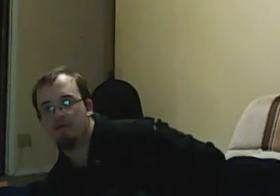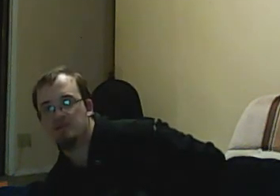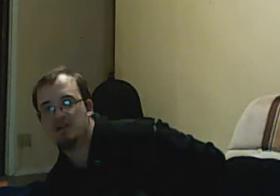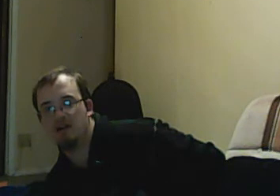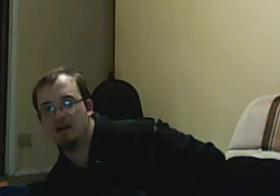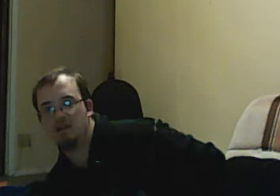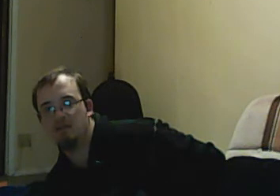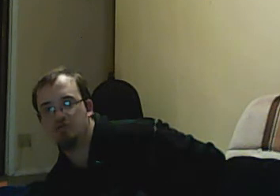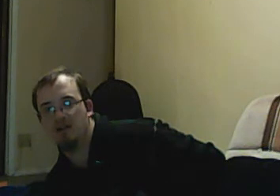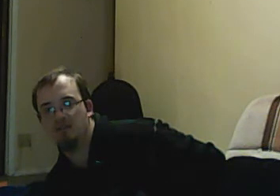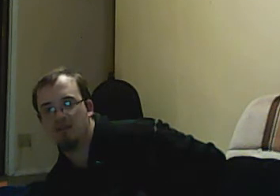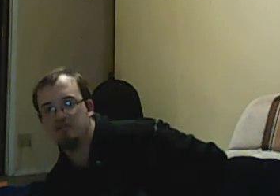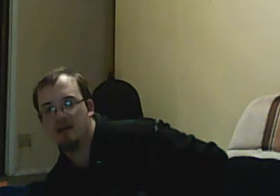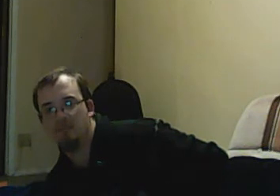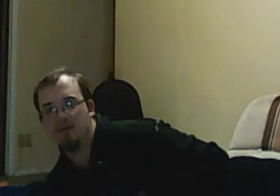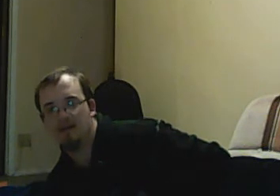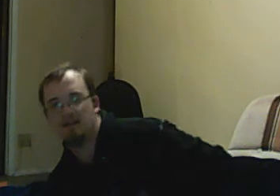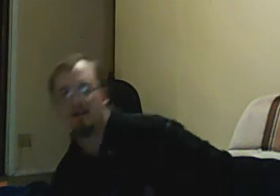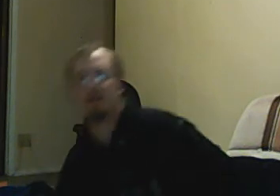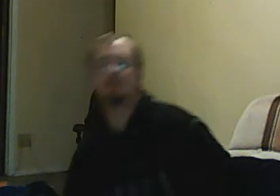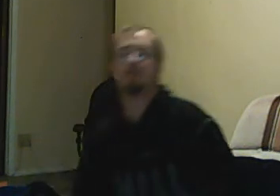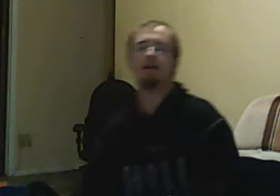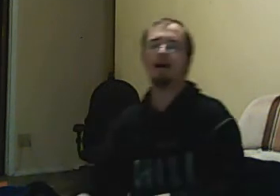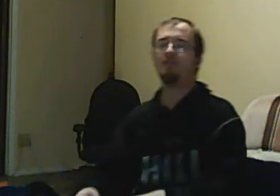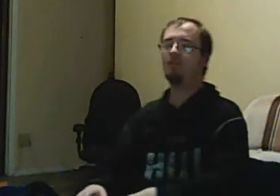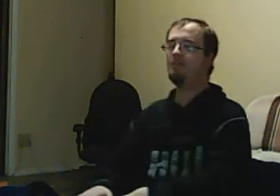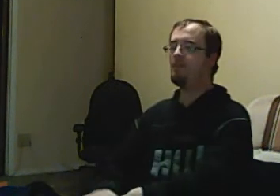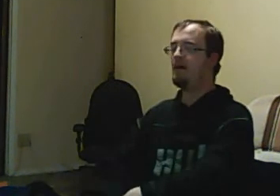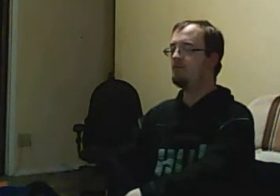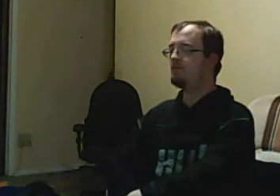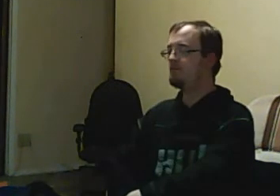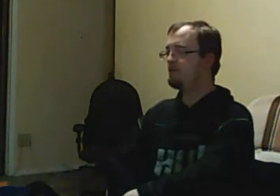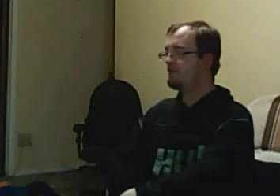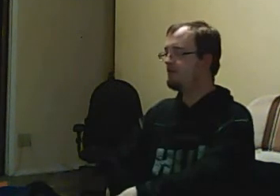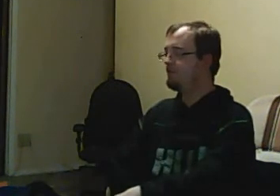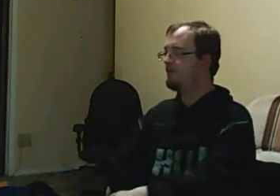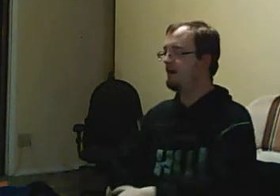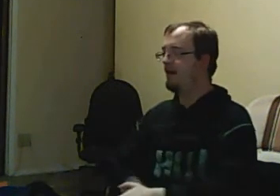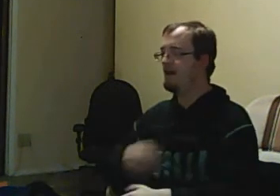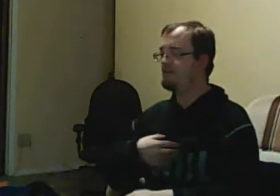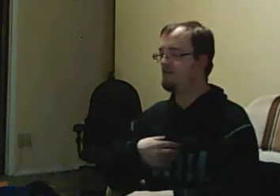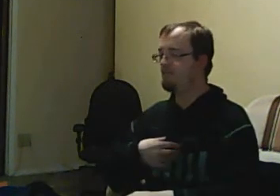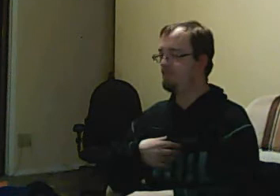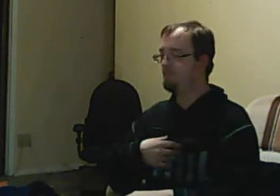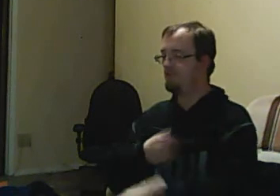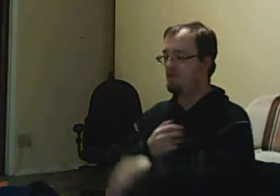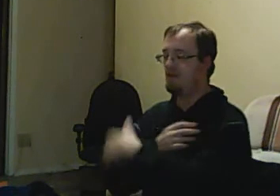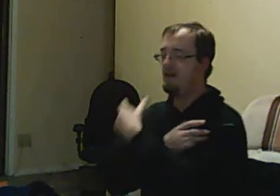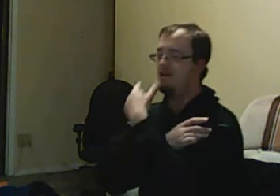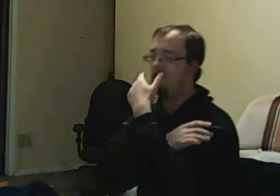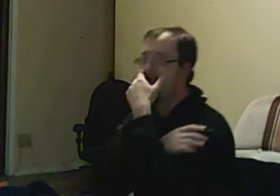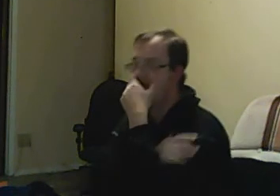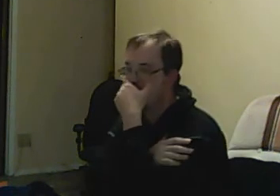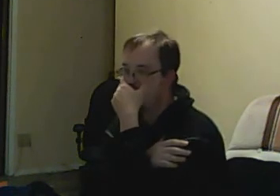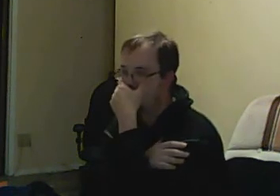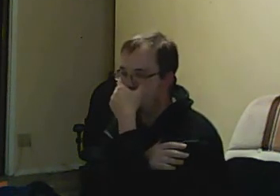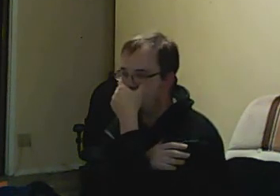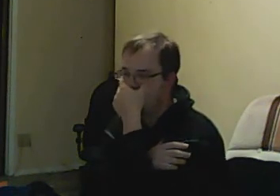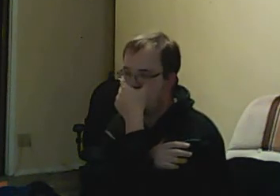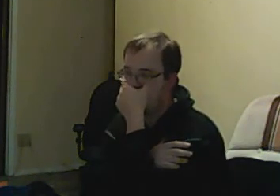great job. I told Drog, great job on it. And I told him about what I do. And he said he would look at